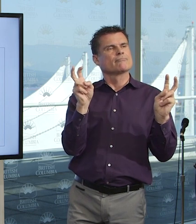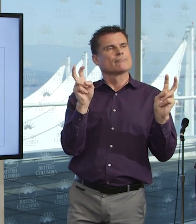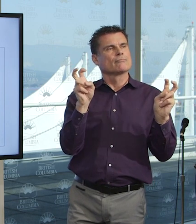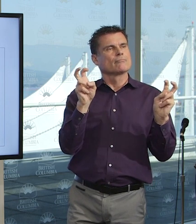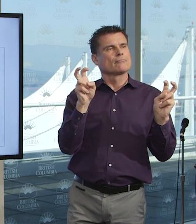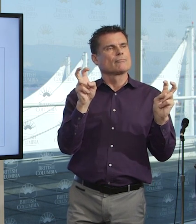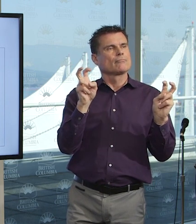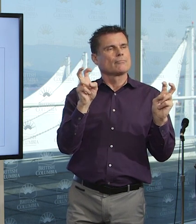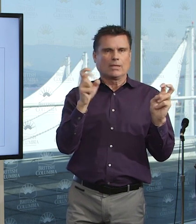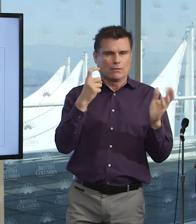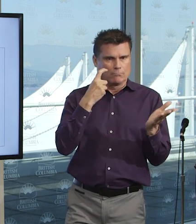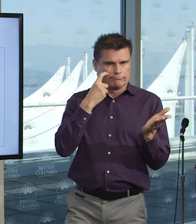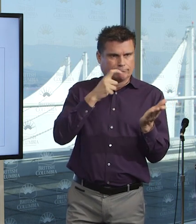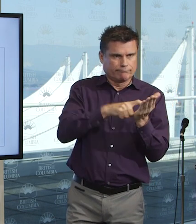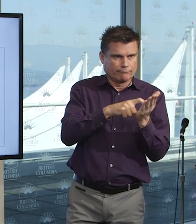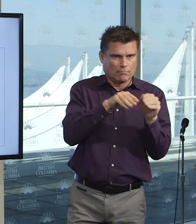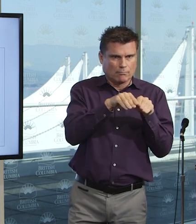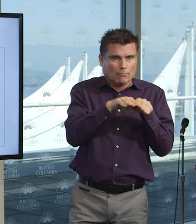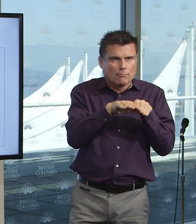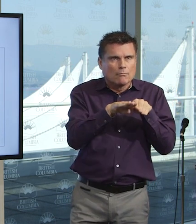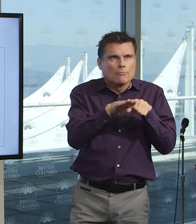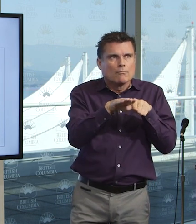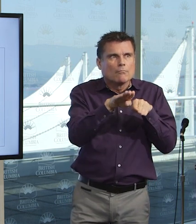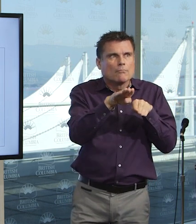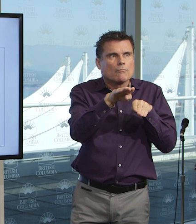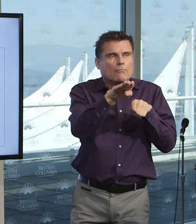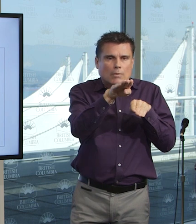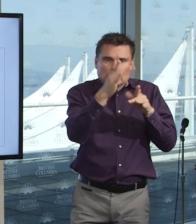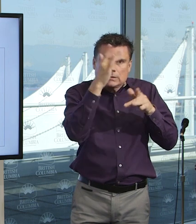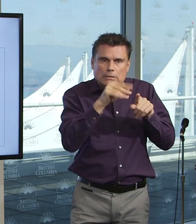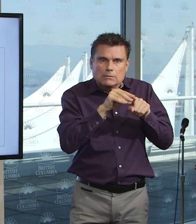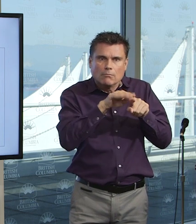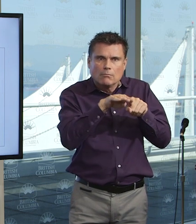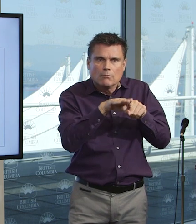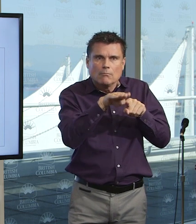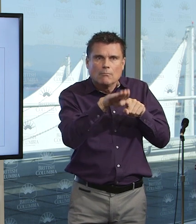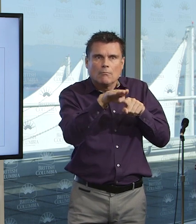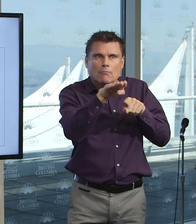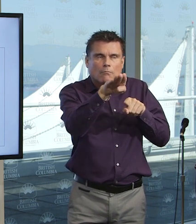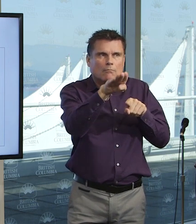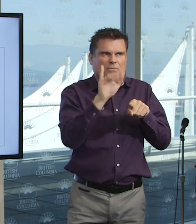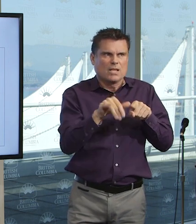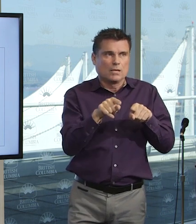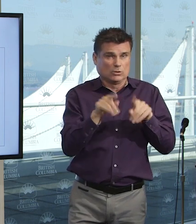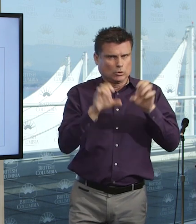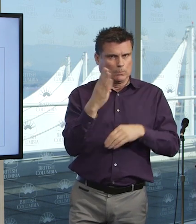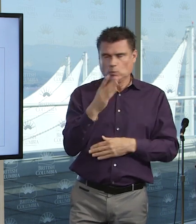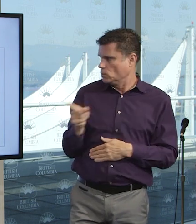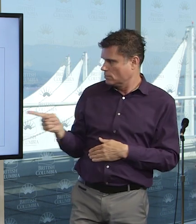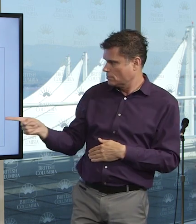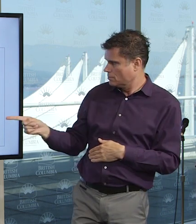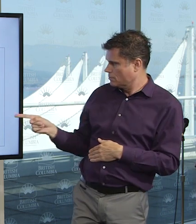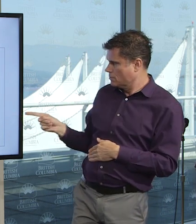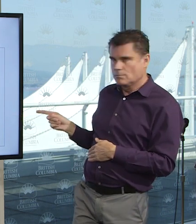So there's two things that we're looking at. What you are receiving every day, what we have been giving out, is the number of people who test positive. Those